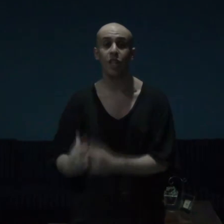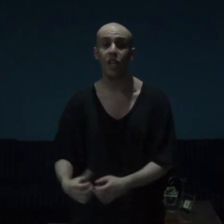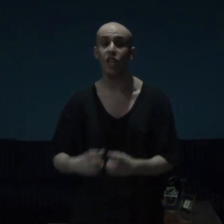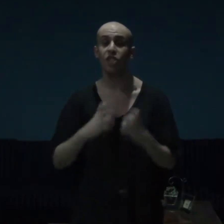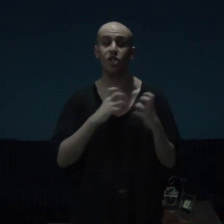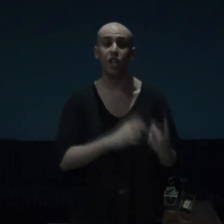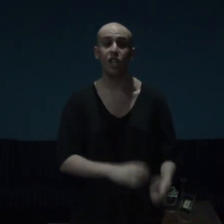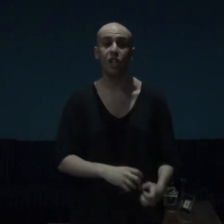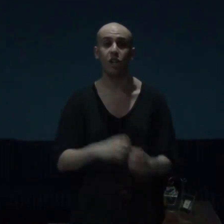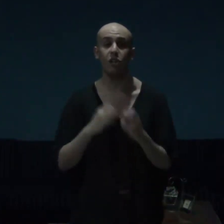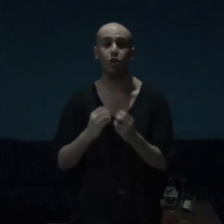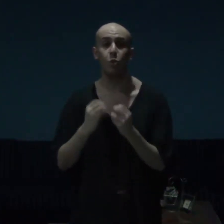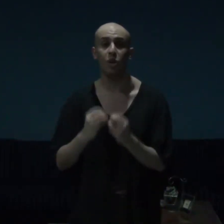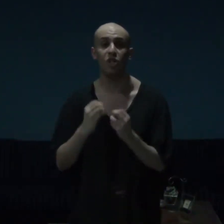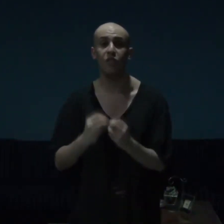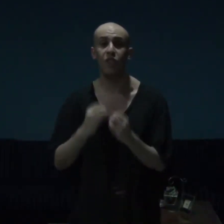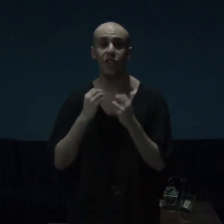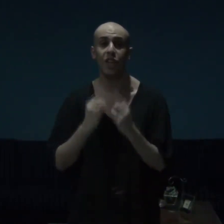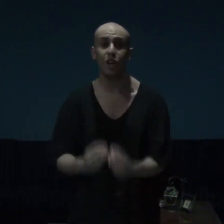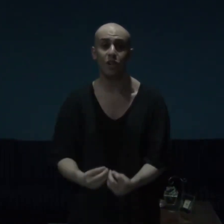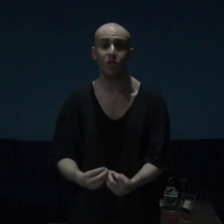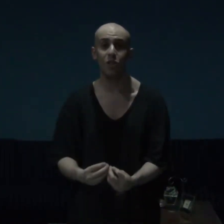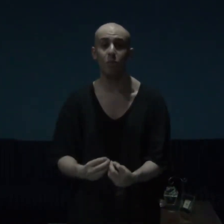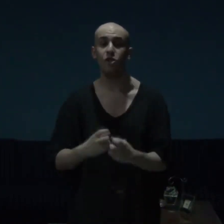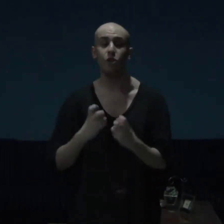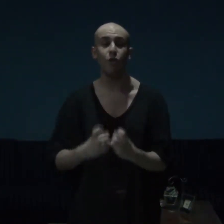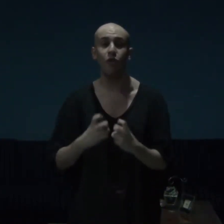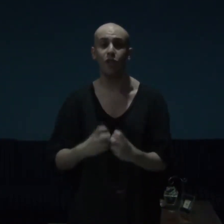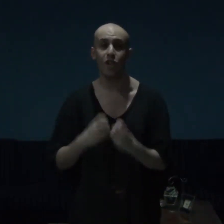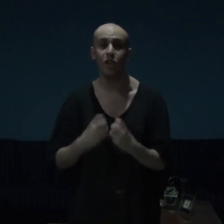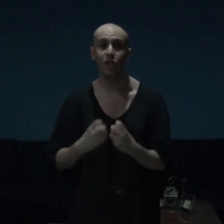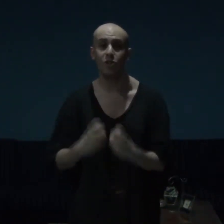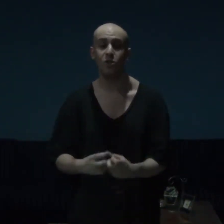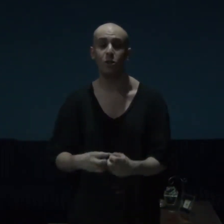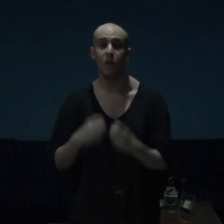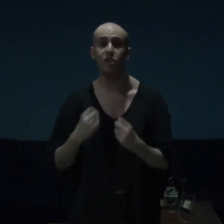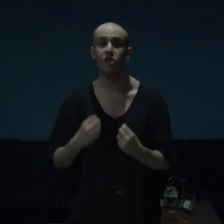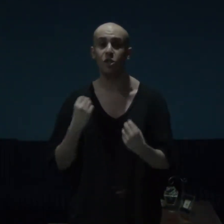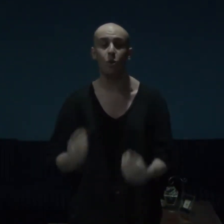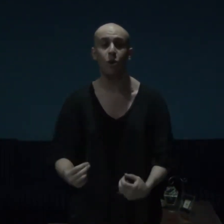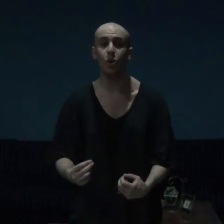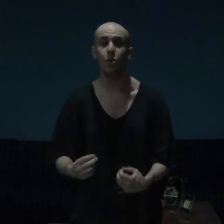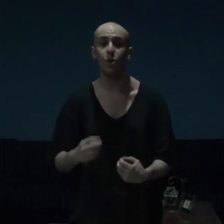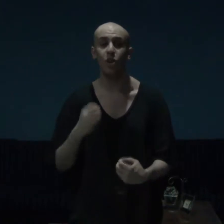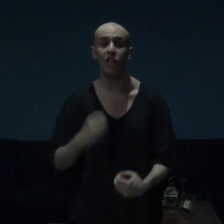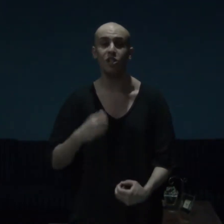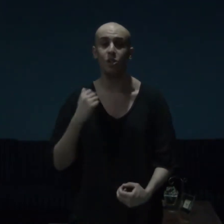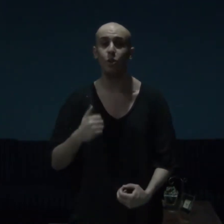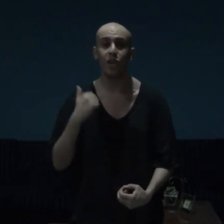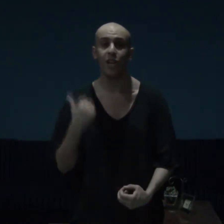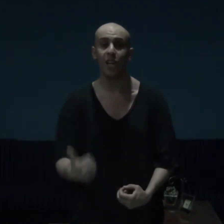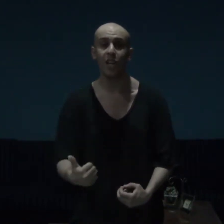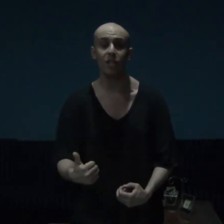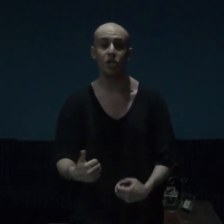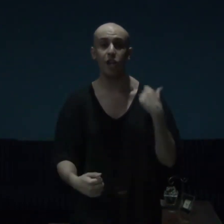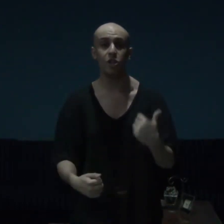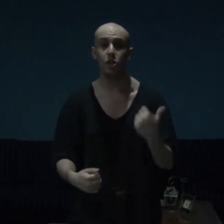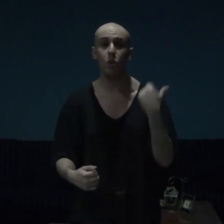guys and gals, was fucking awesome, so fucking awesome, and so cool, and so kick-ass, and so